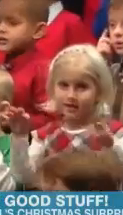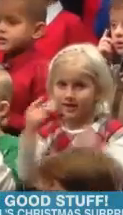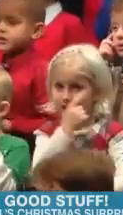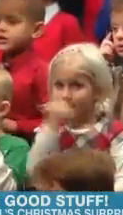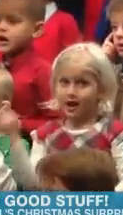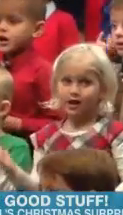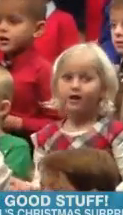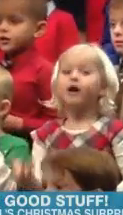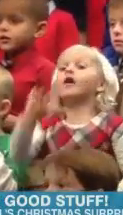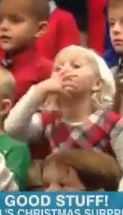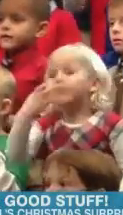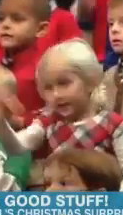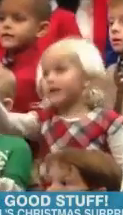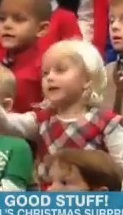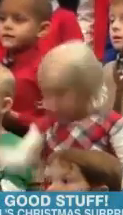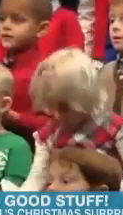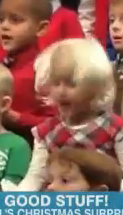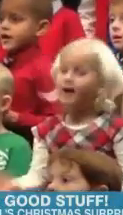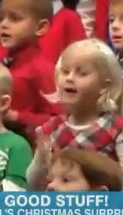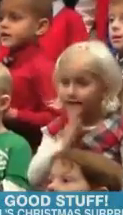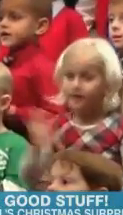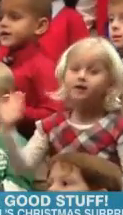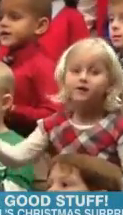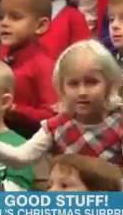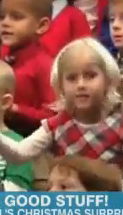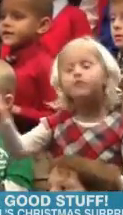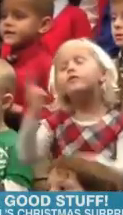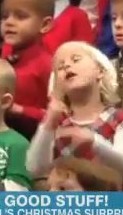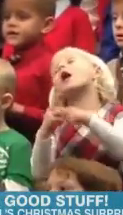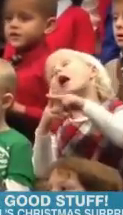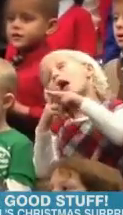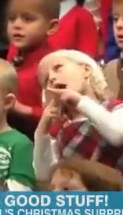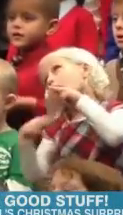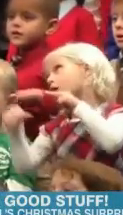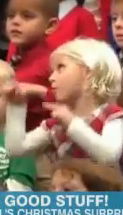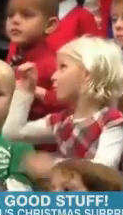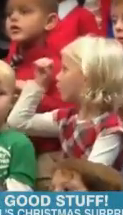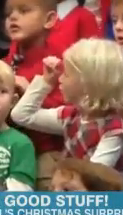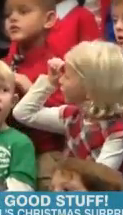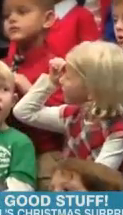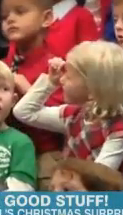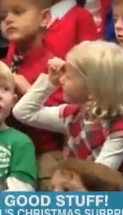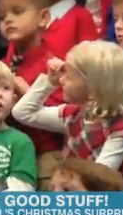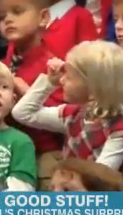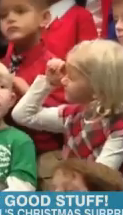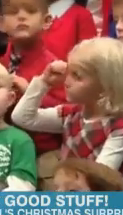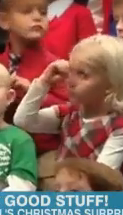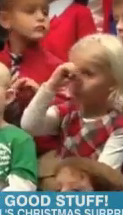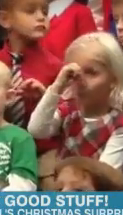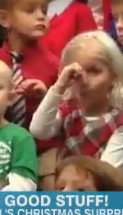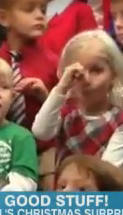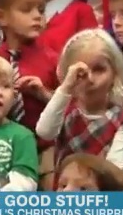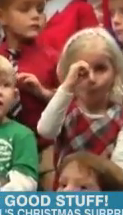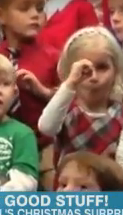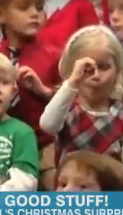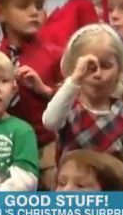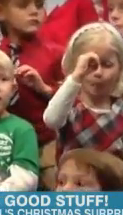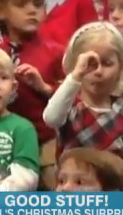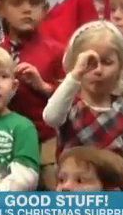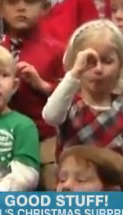She's singing. She's only five, and she did it as a surprise. Look at that. And that she had the idea to do that as a surprise for the folks. that she thought about what would